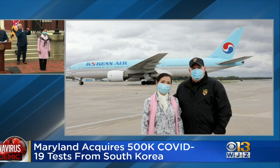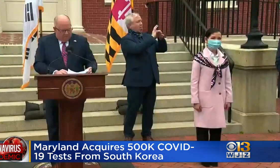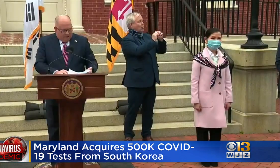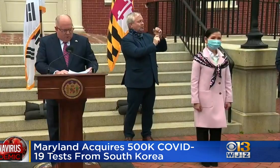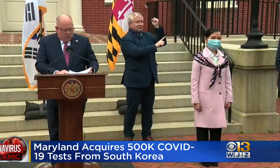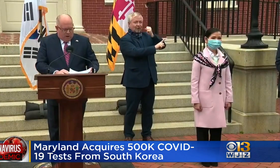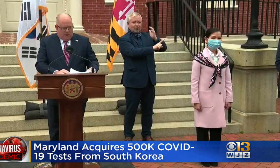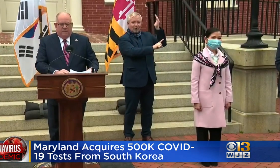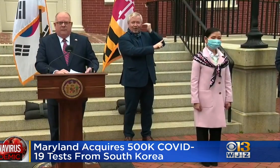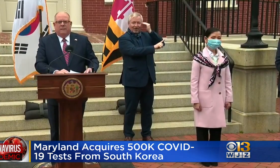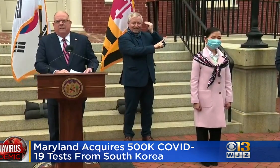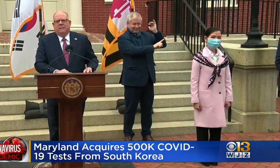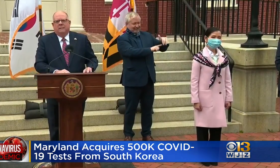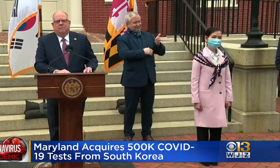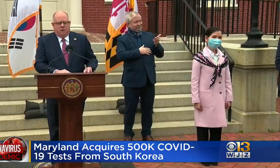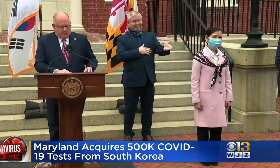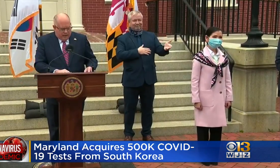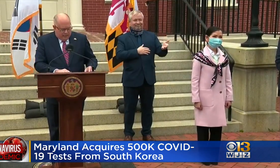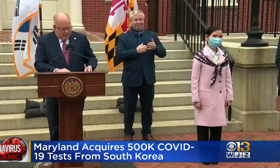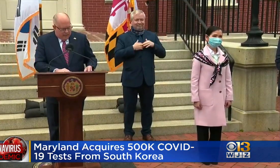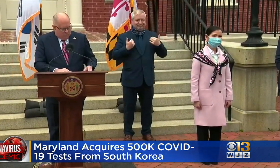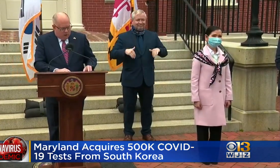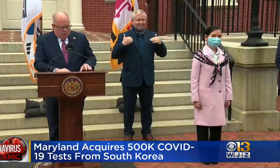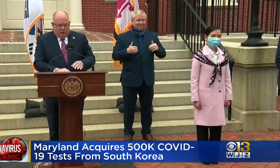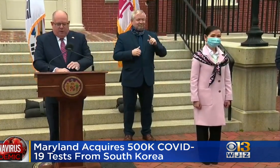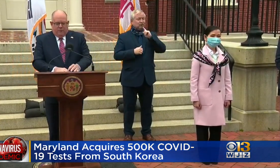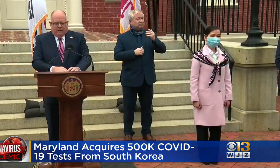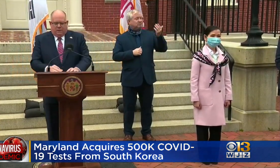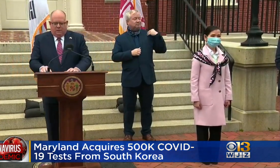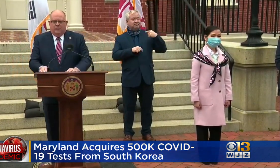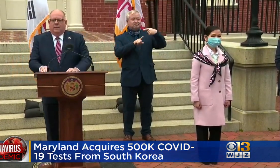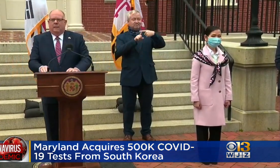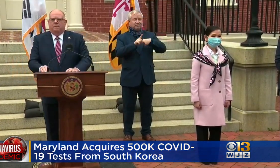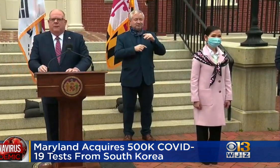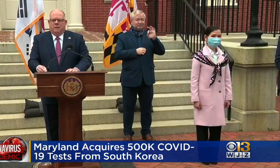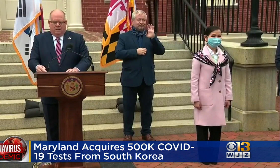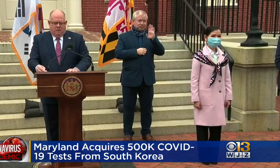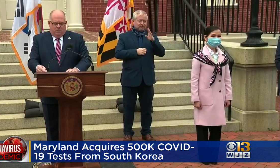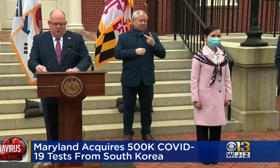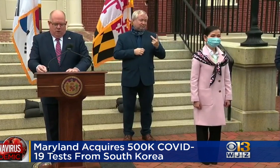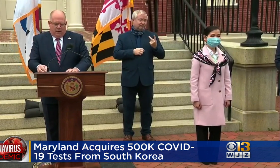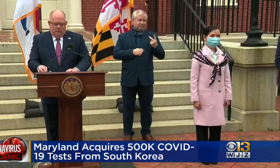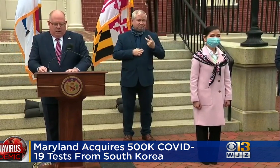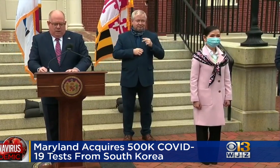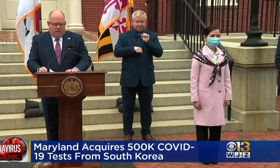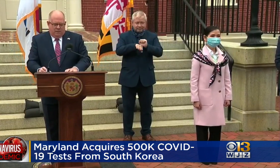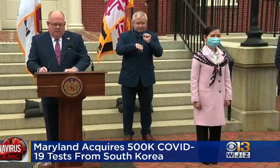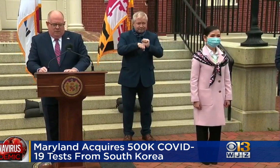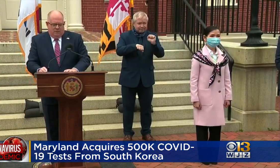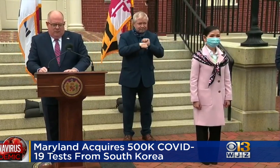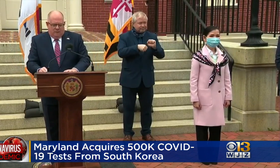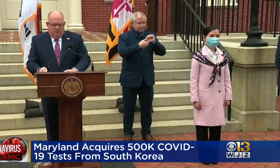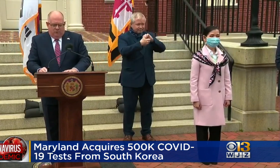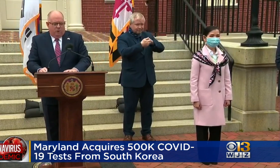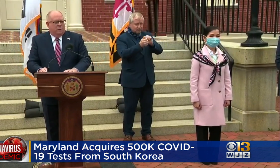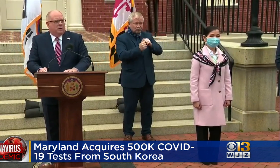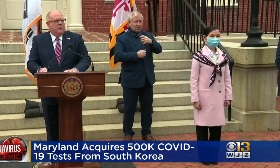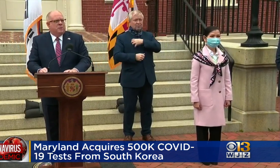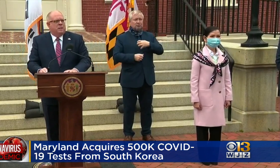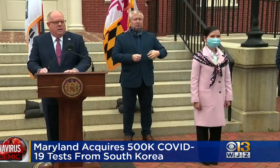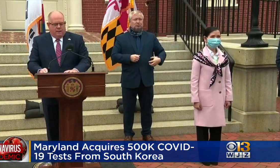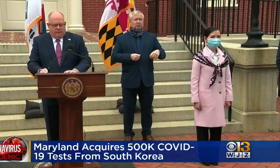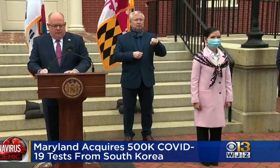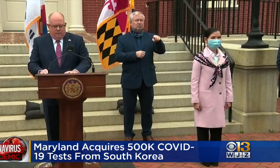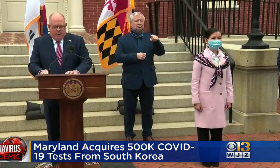In February, the first lady and I worked with Ambassador Lee to arrange for a